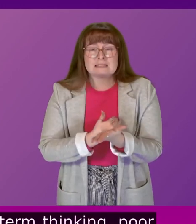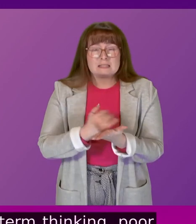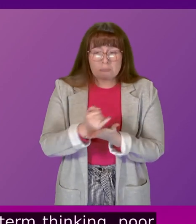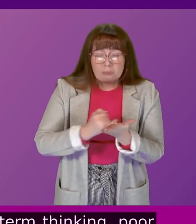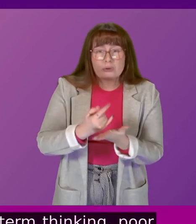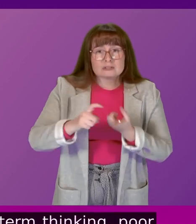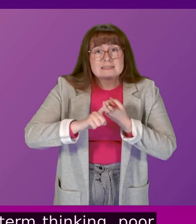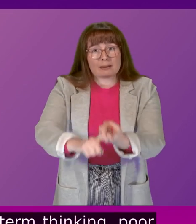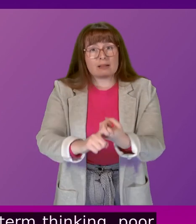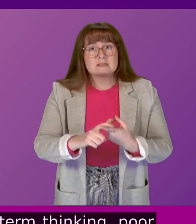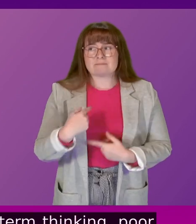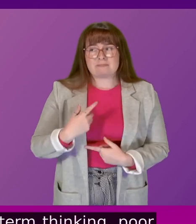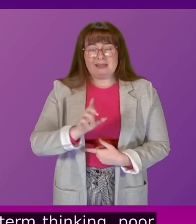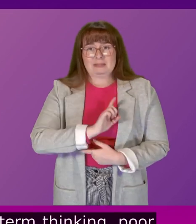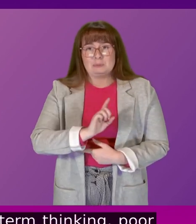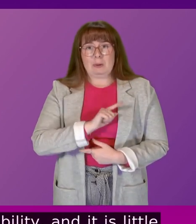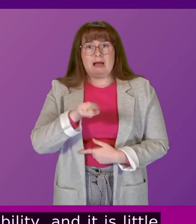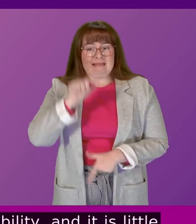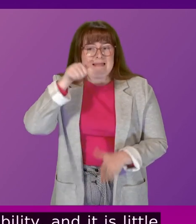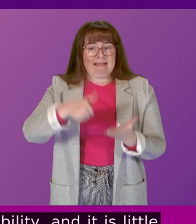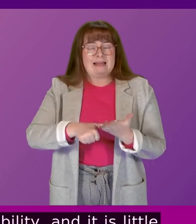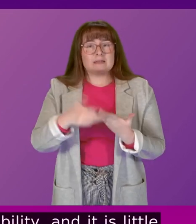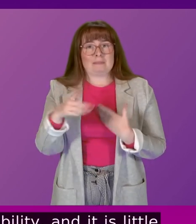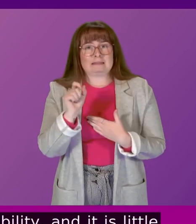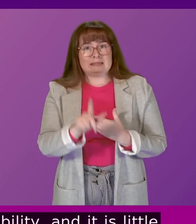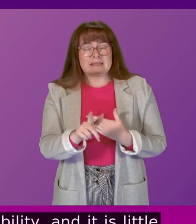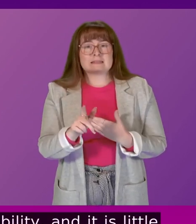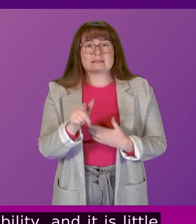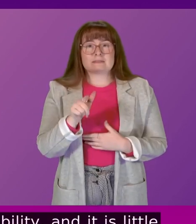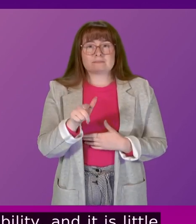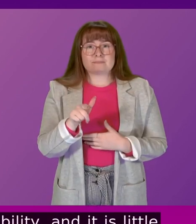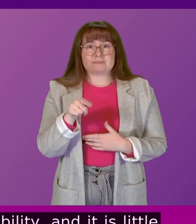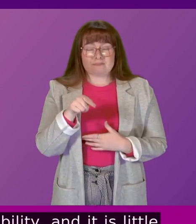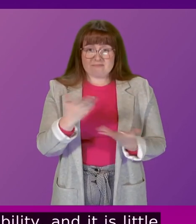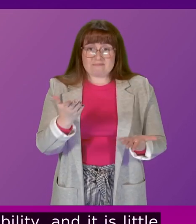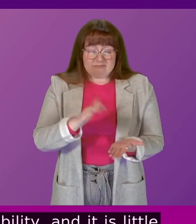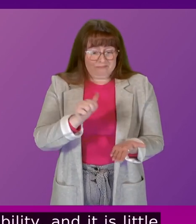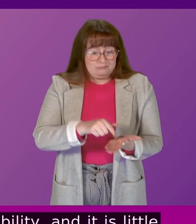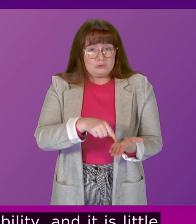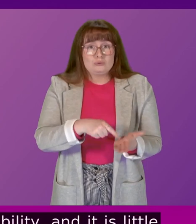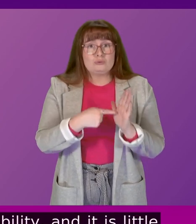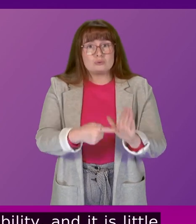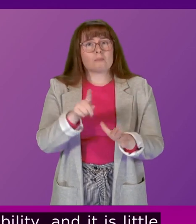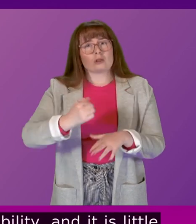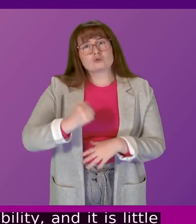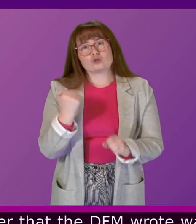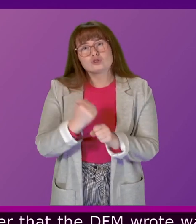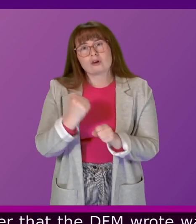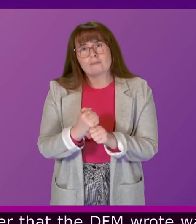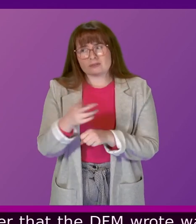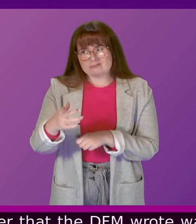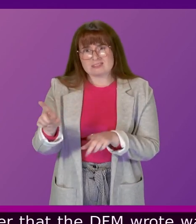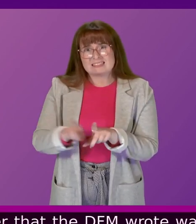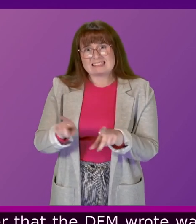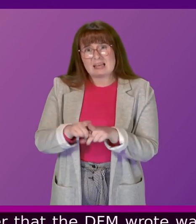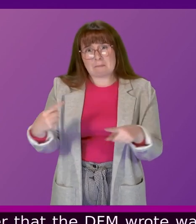and it's little wonder therefore that the letter that the DFM wrote was such but is the Scottish Government not making many of the same